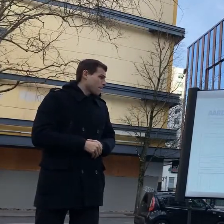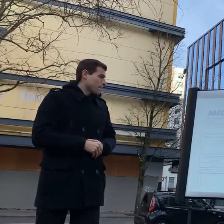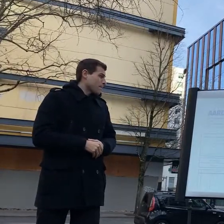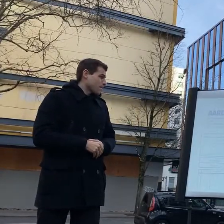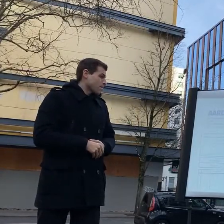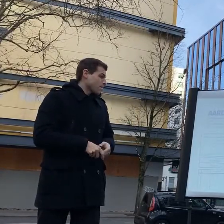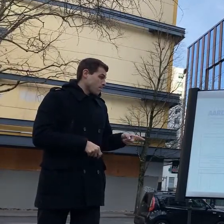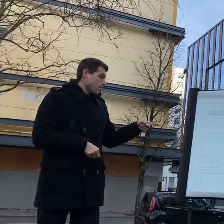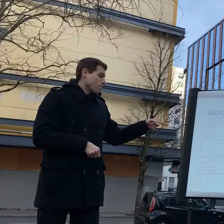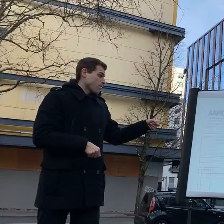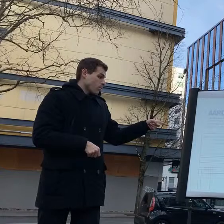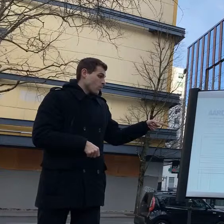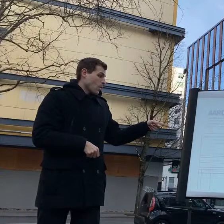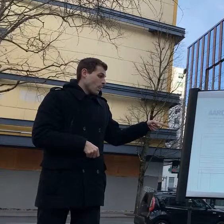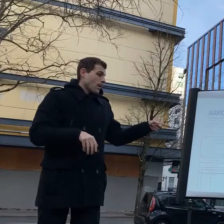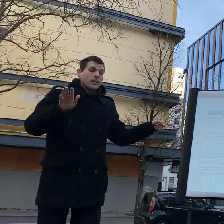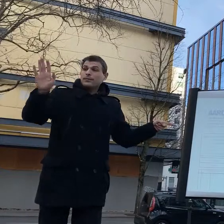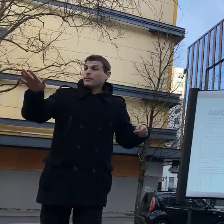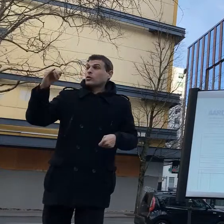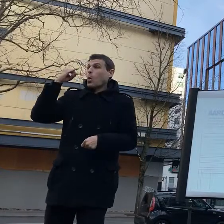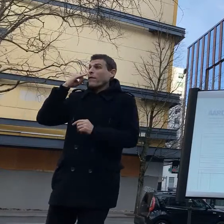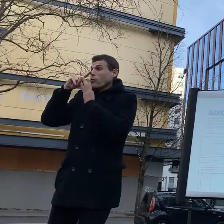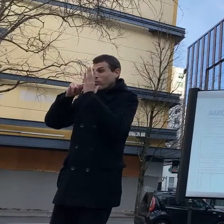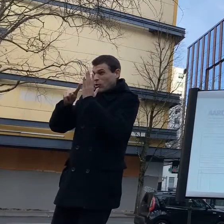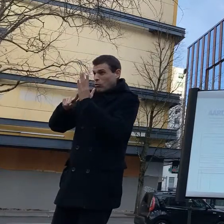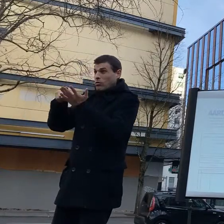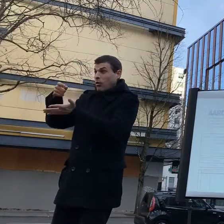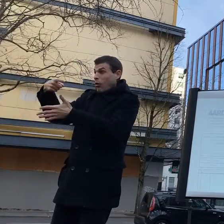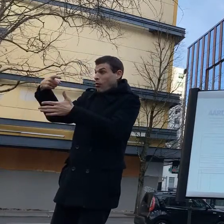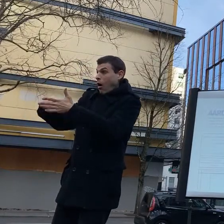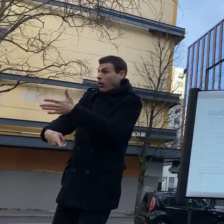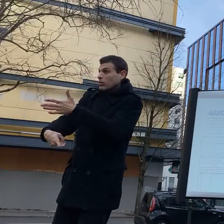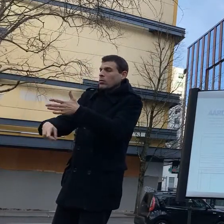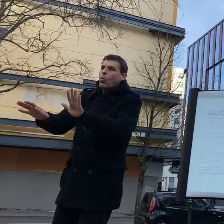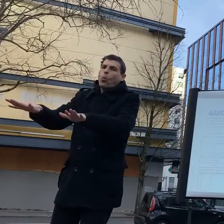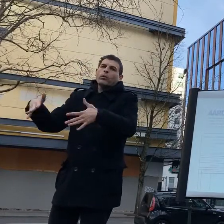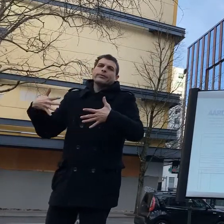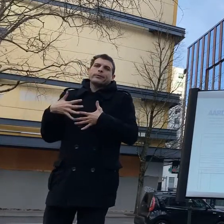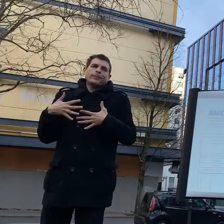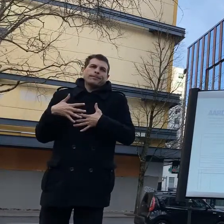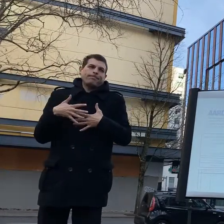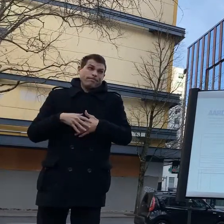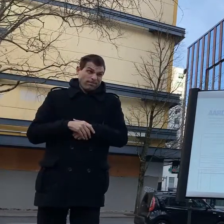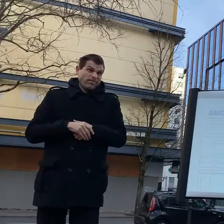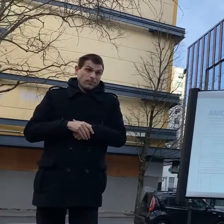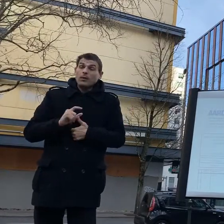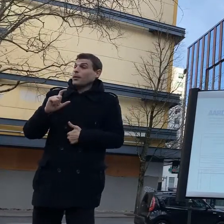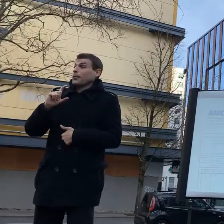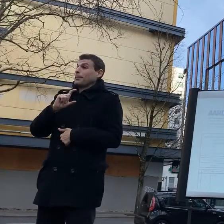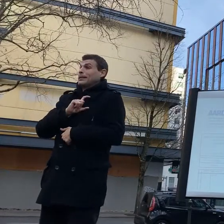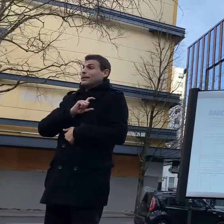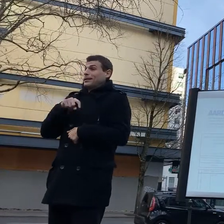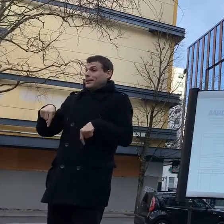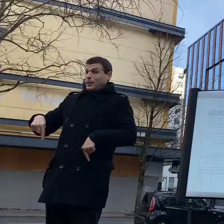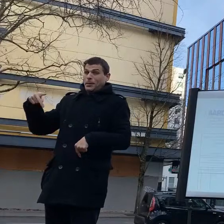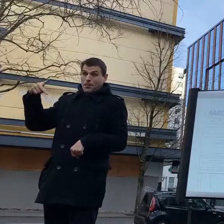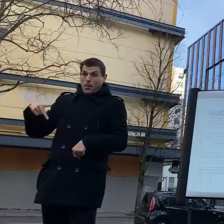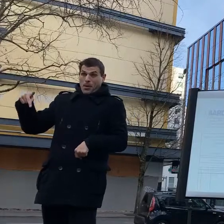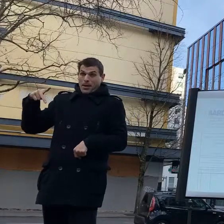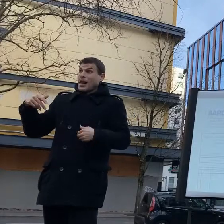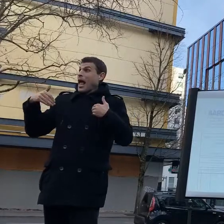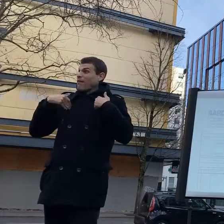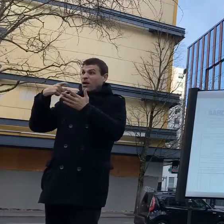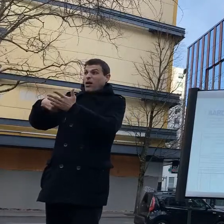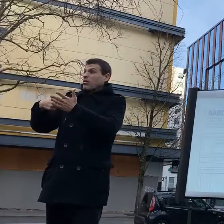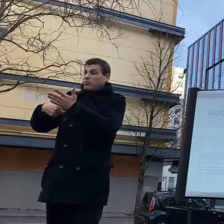to while we've seen a decrease in the usage basically here since uh of hc since the end of